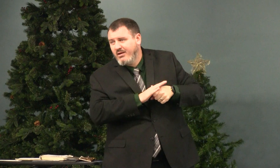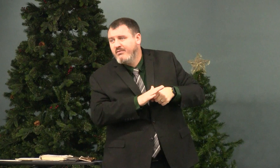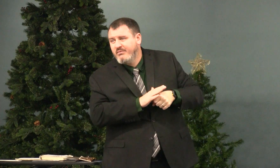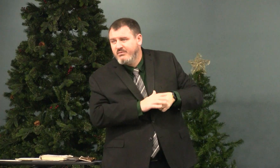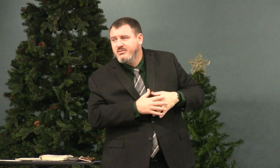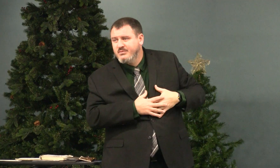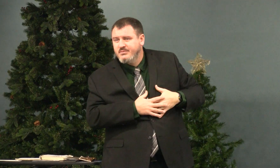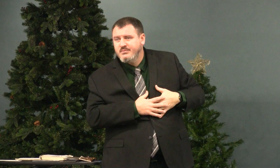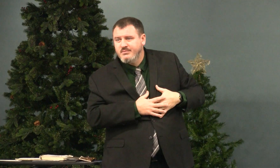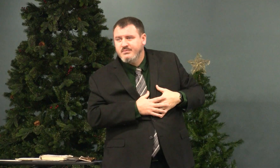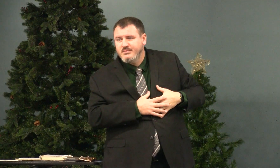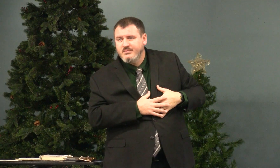I have enough.